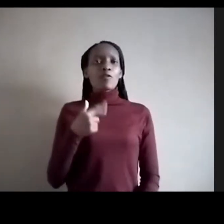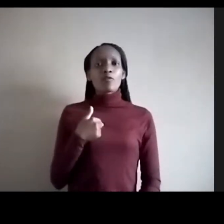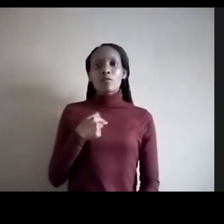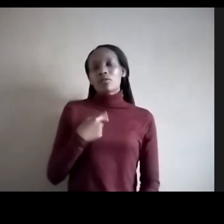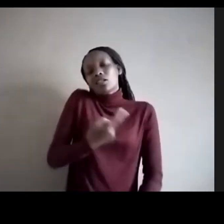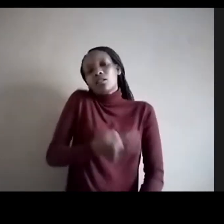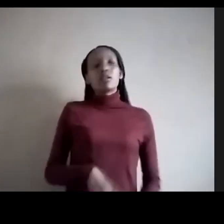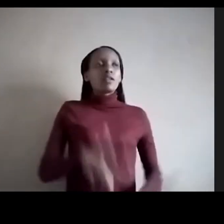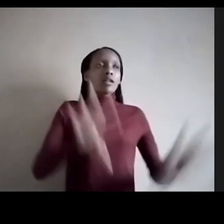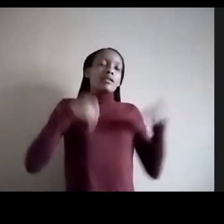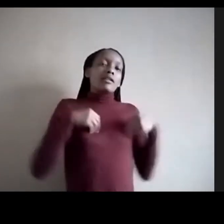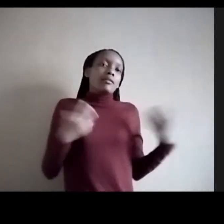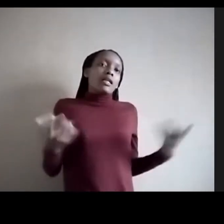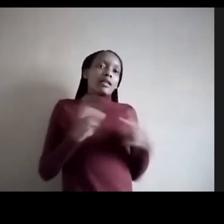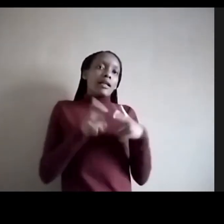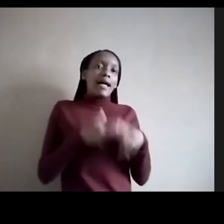and then what?